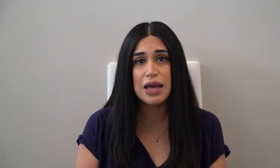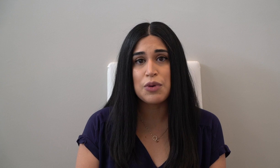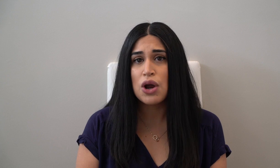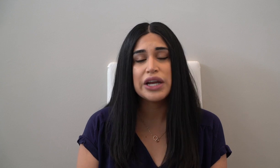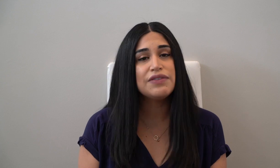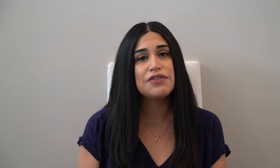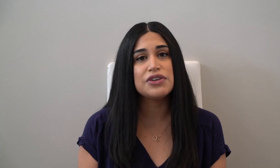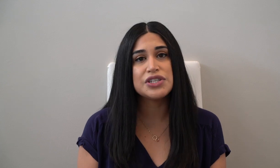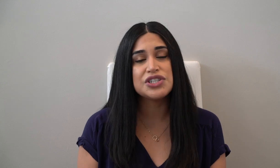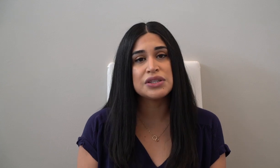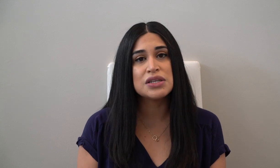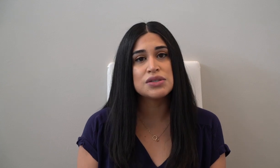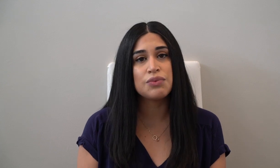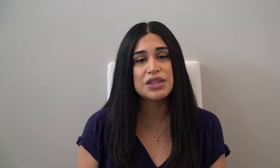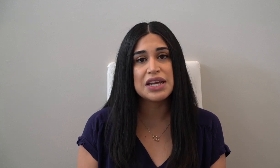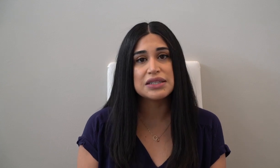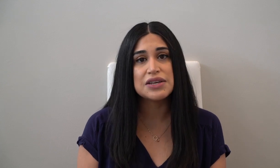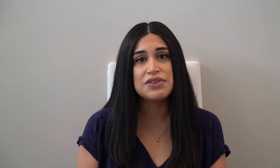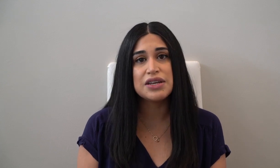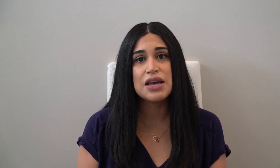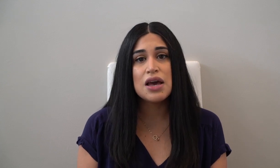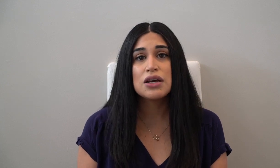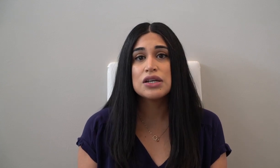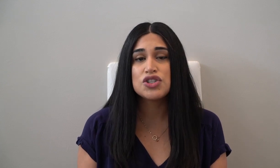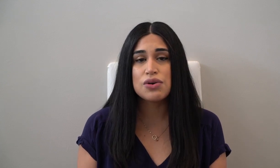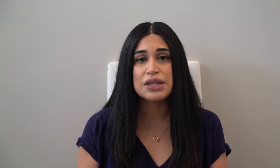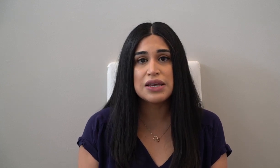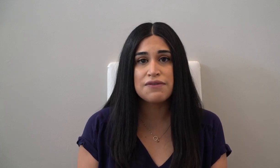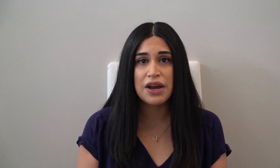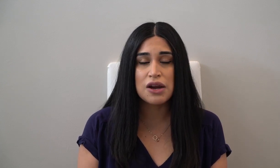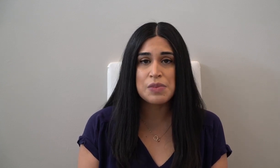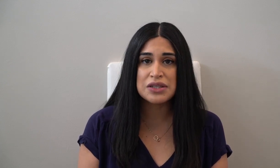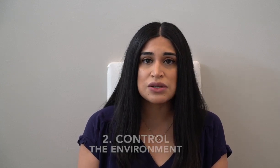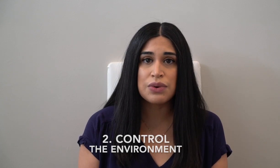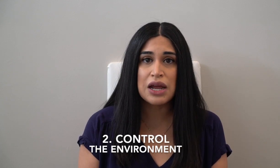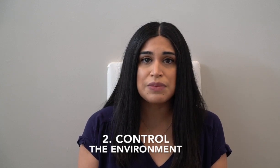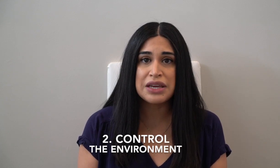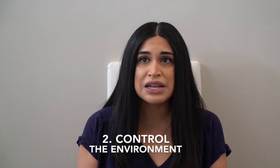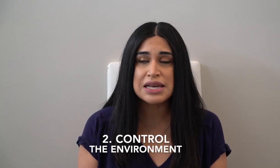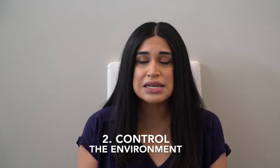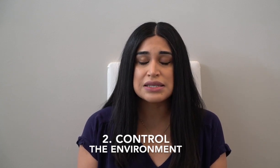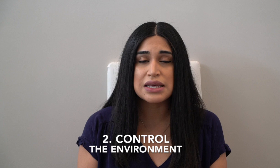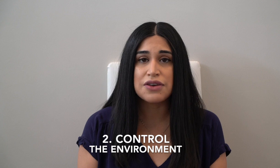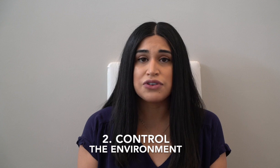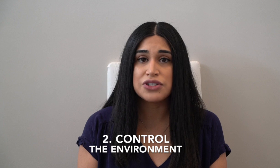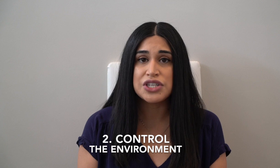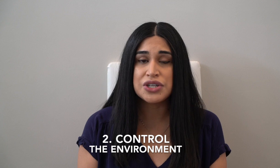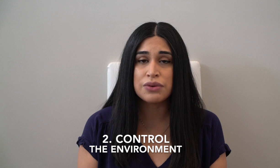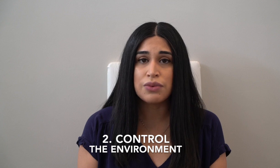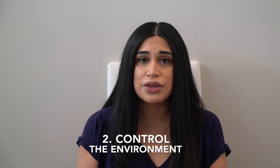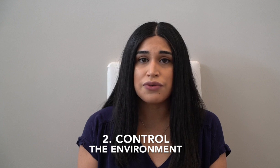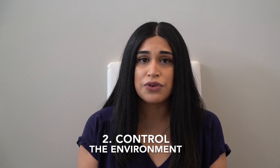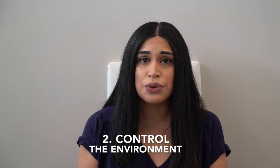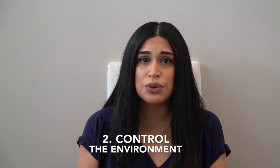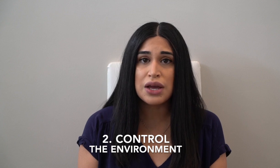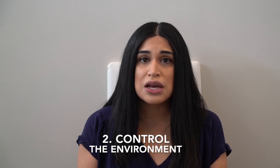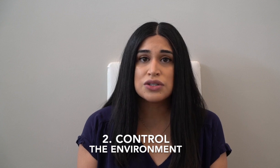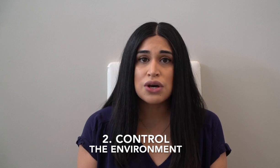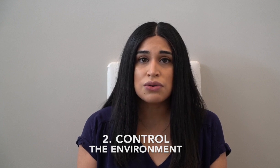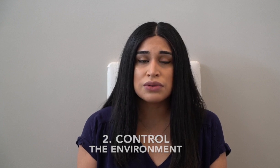or even if you're teaching this with an activity control the environment. So what I mean is if you're teaching with food don't